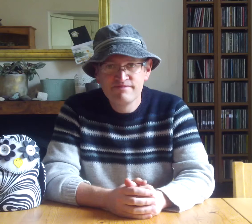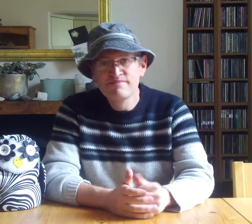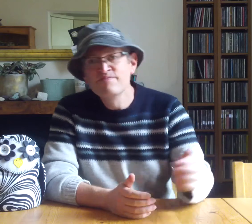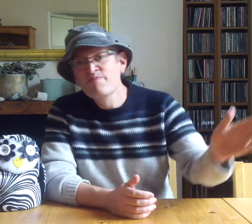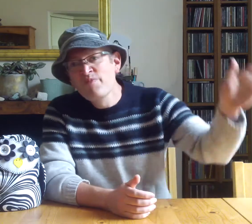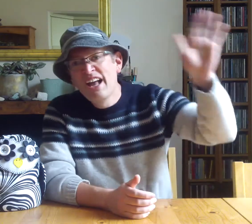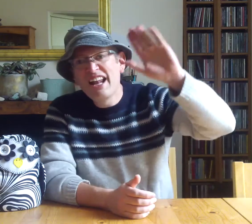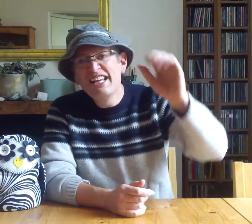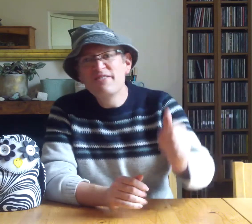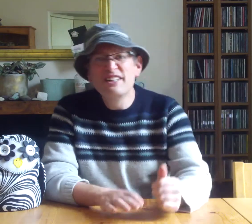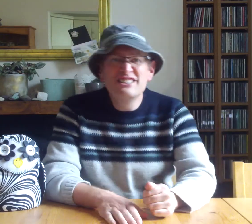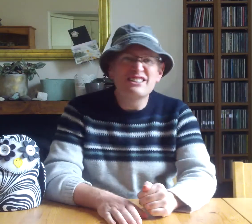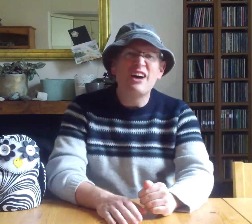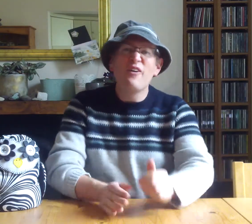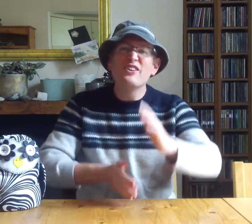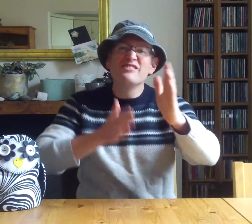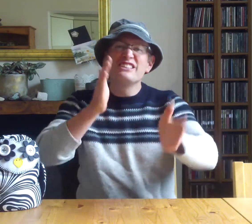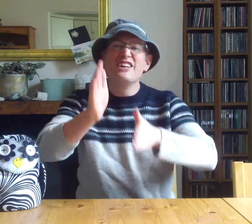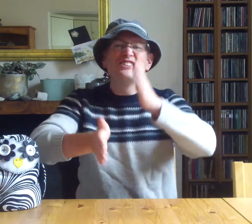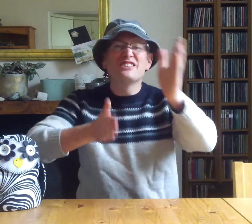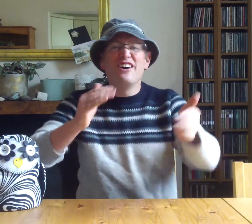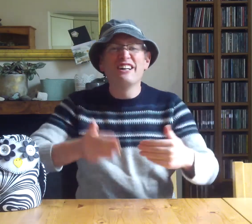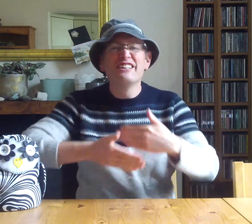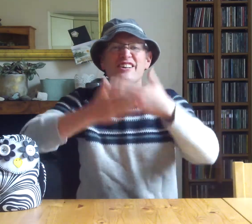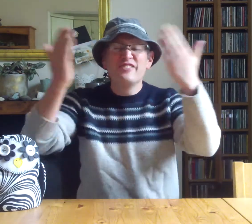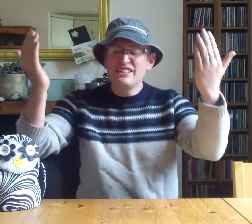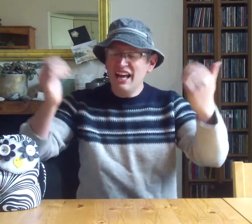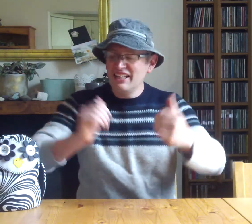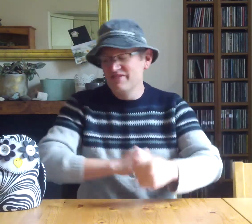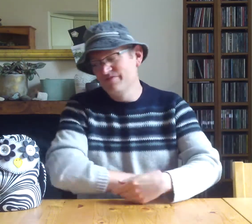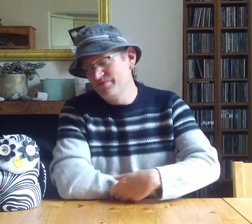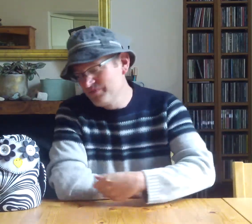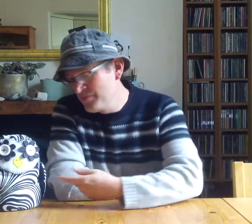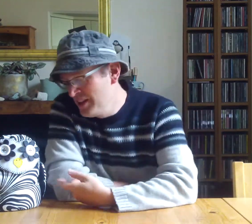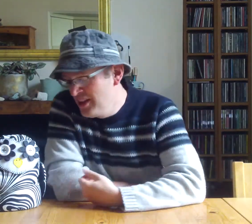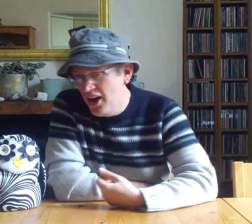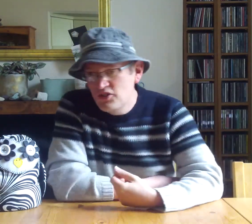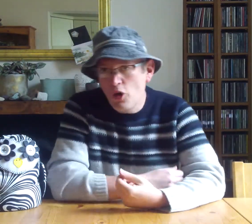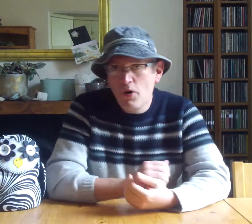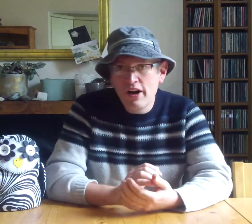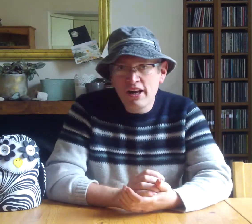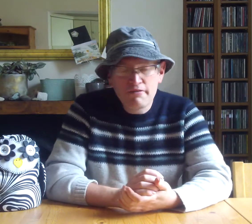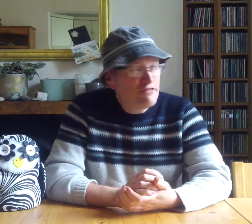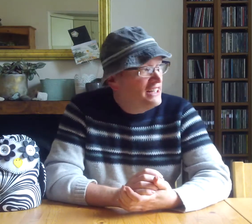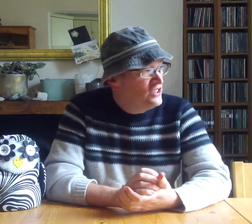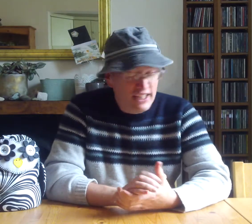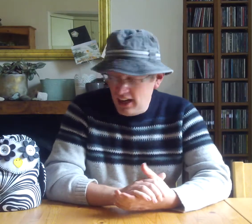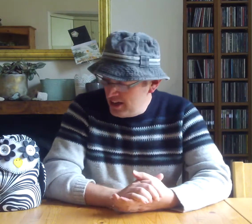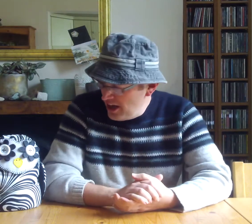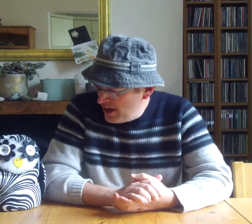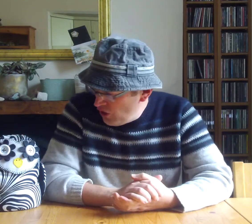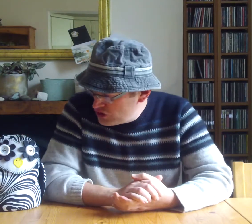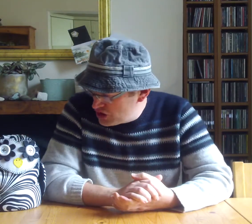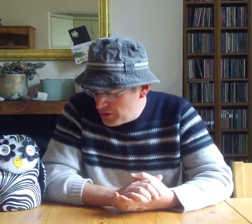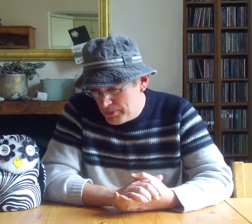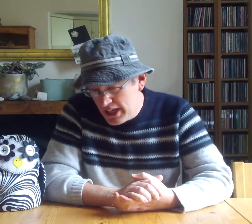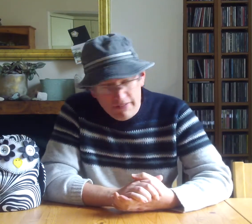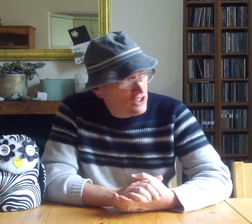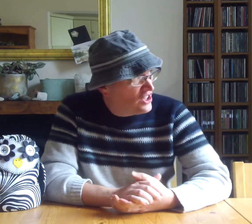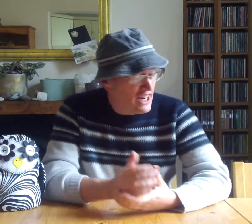Hello evens and welcome to sign of the day. I've got my friend here, Oscar. We've been having a chat